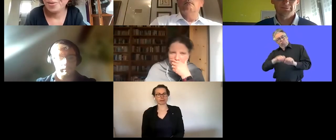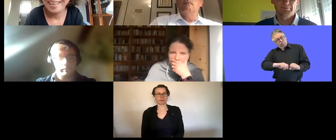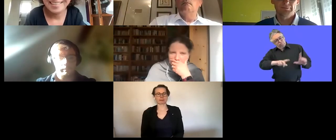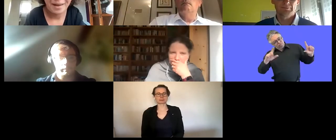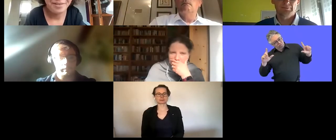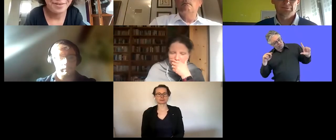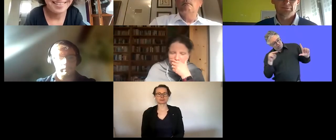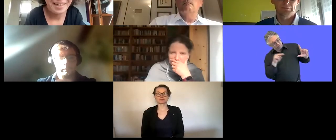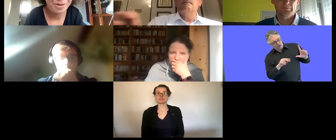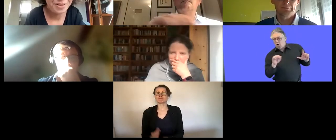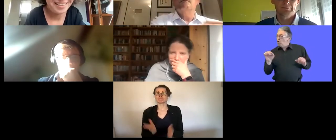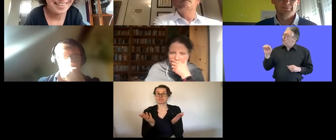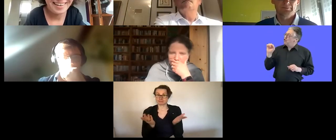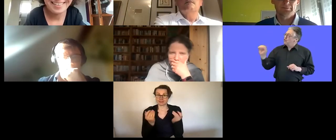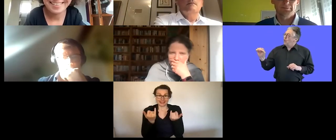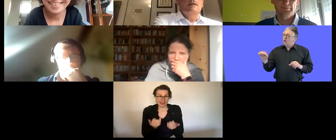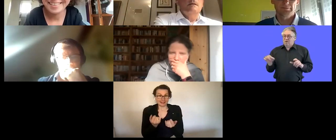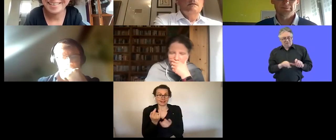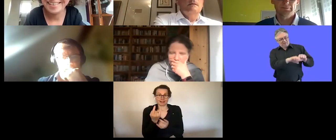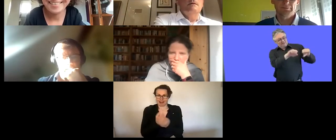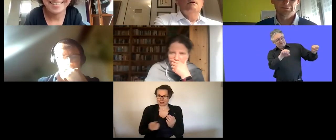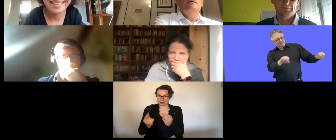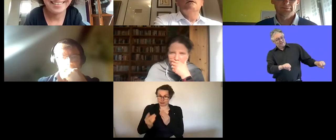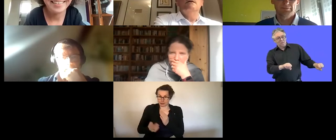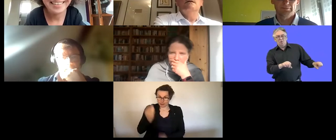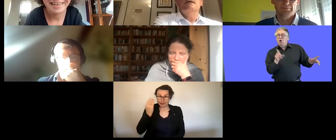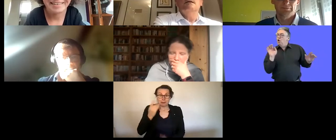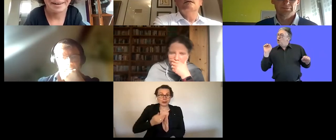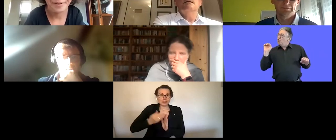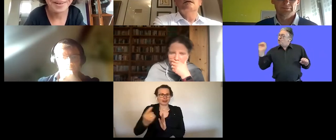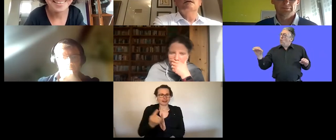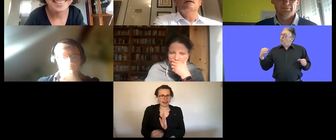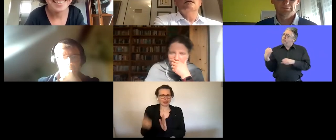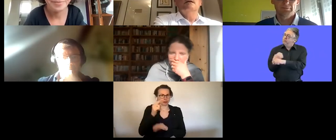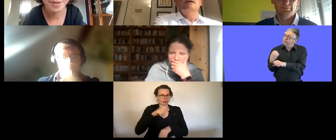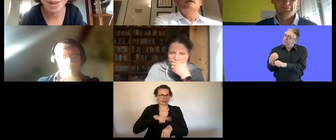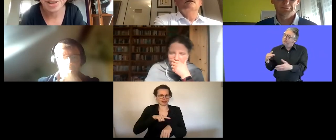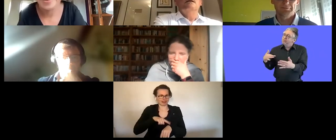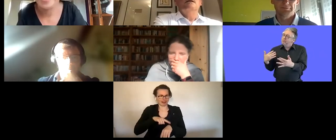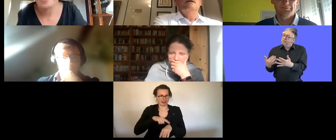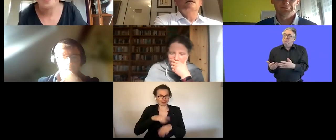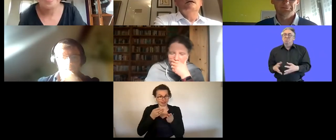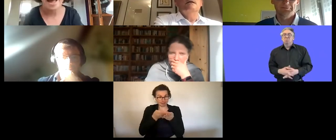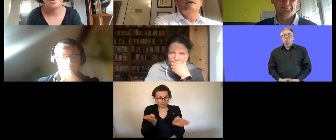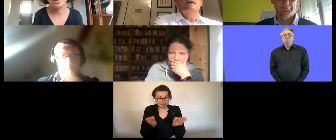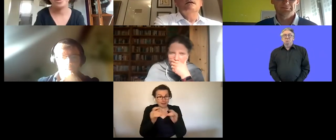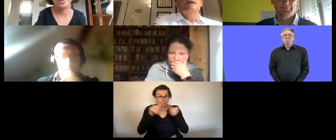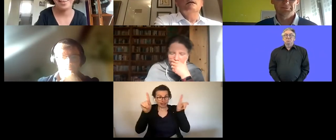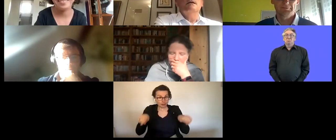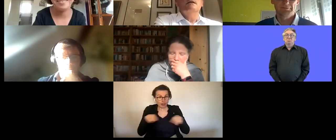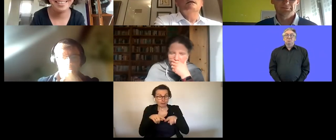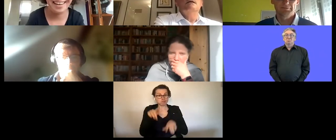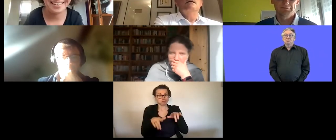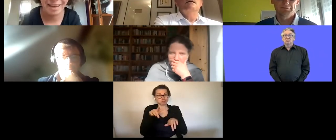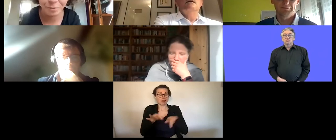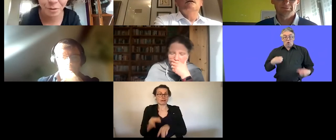system and the activities um and we've looked across europe a little bit